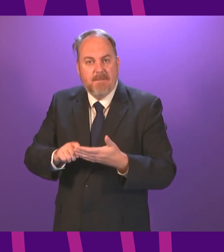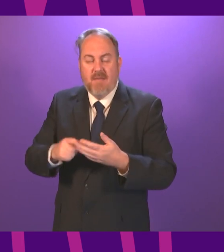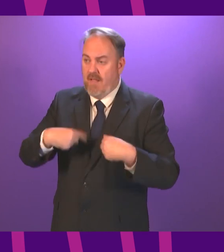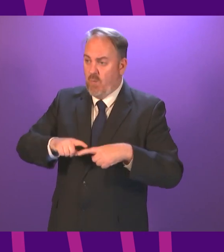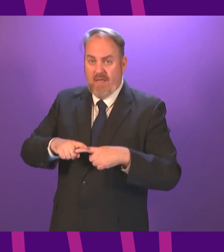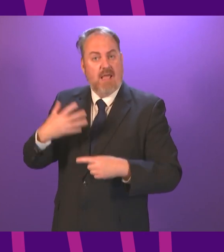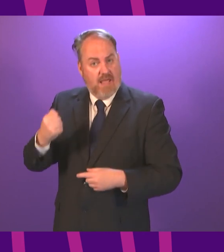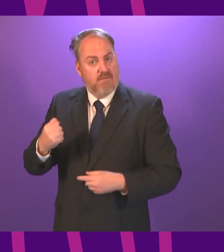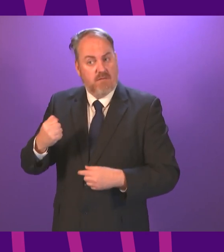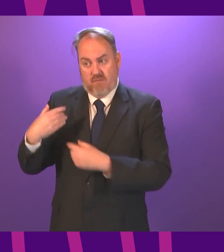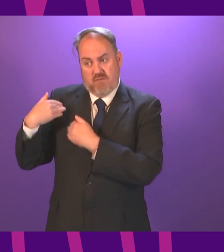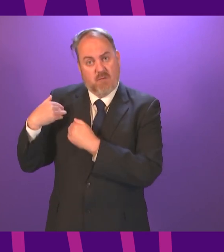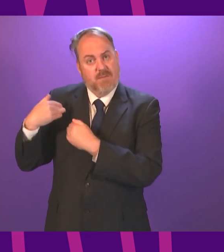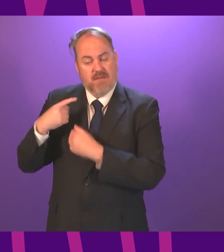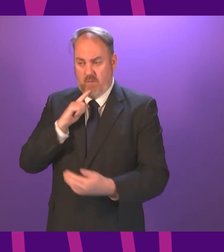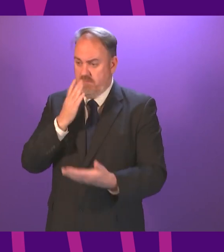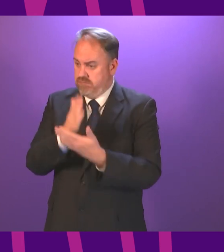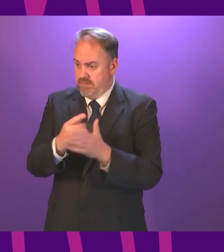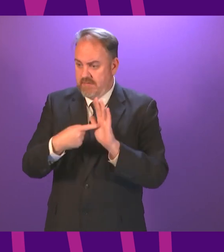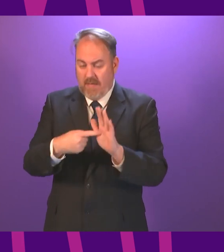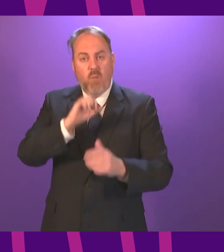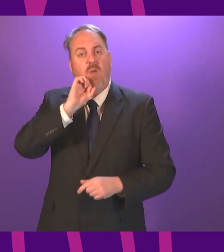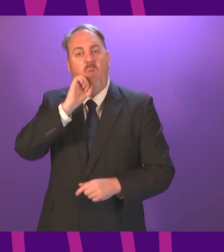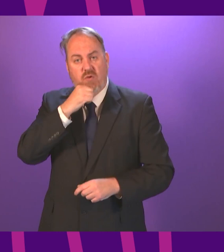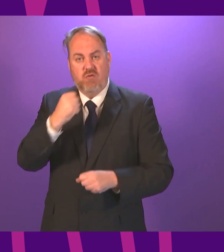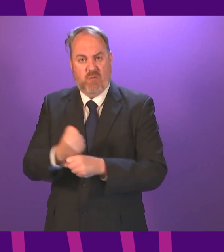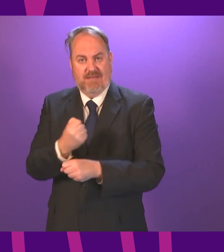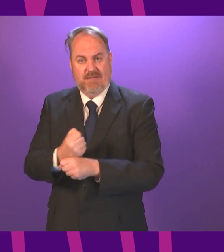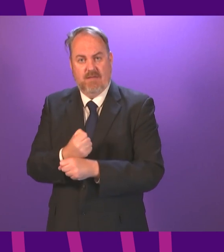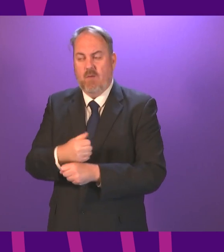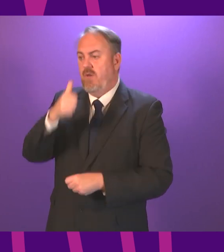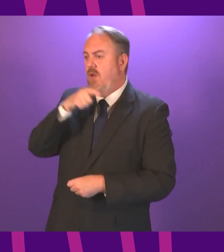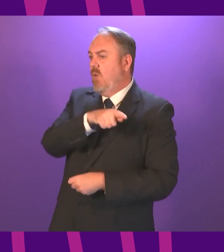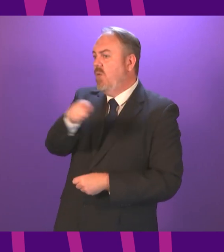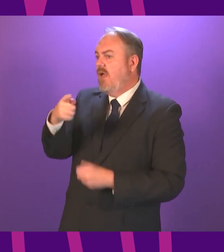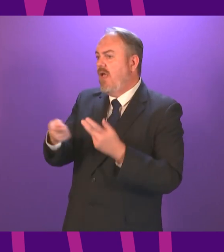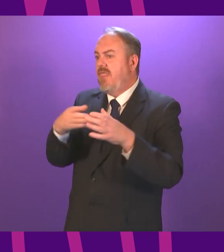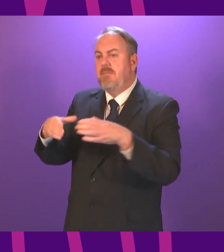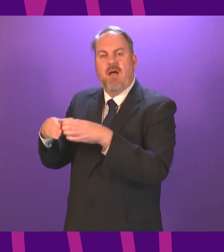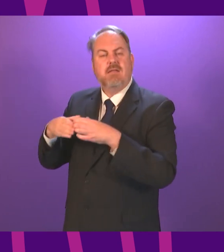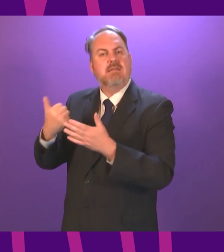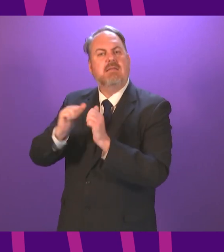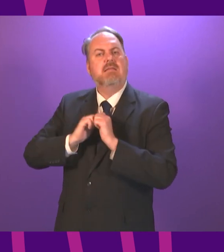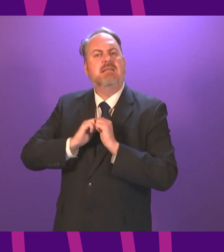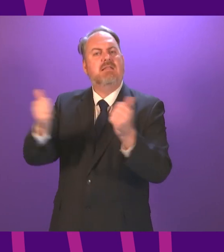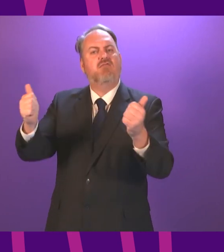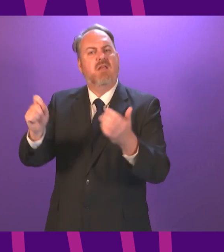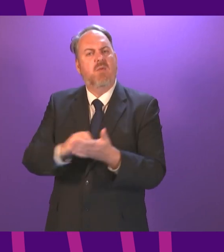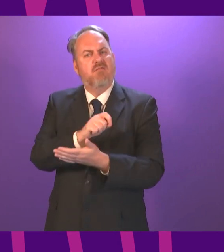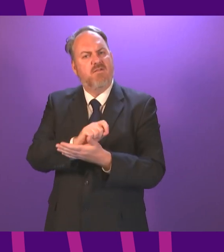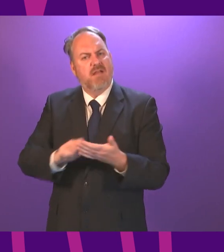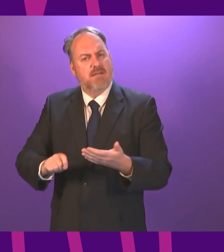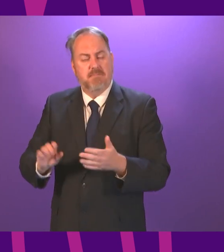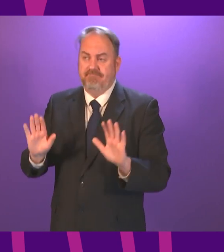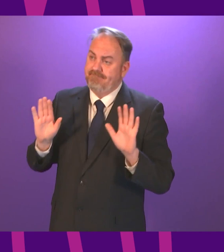accept some parties here do not want to happen but they fought an election opposed to a referendum while the SNP and the Greens stood in the